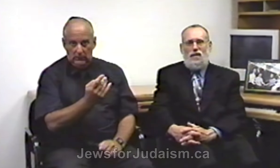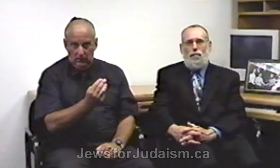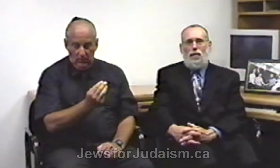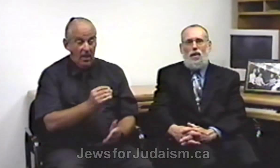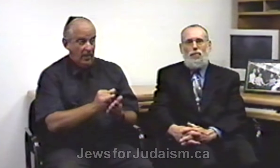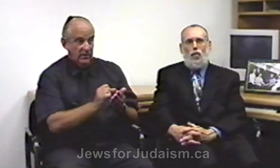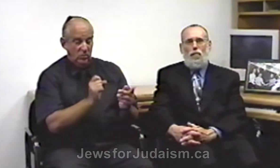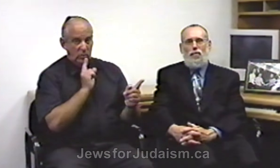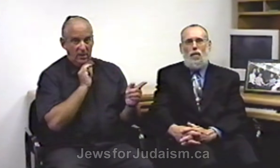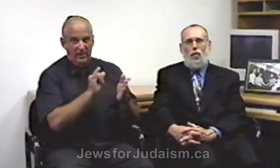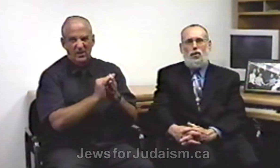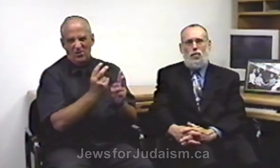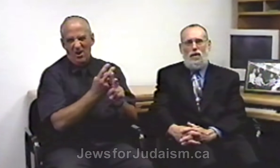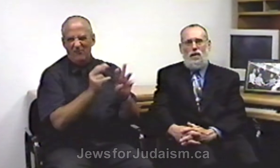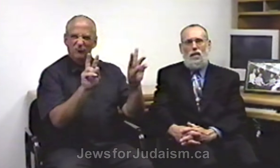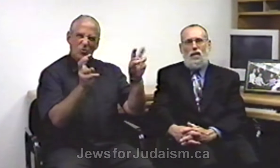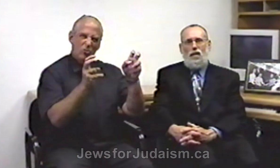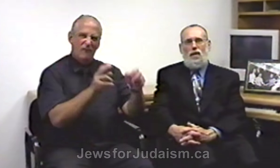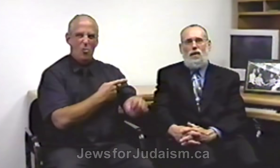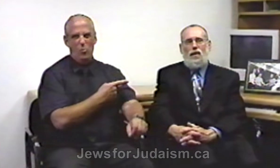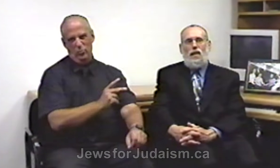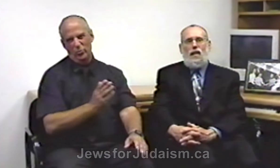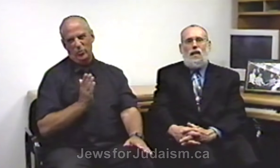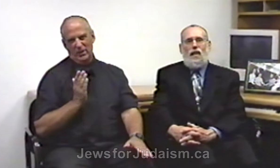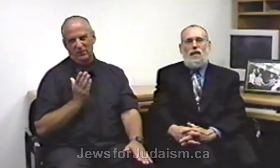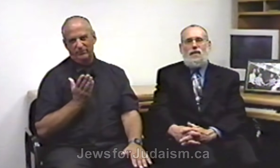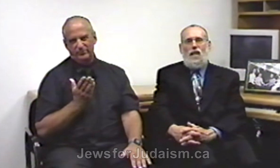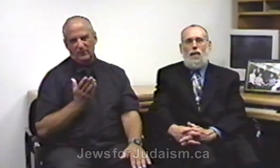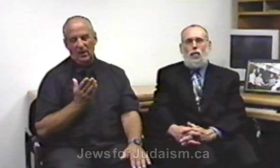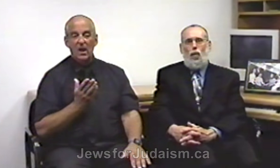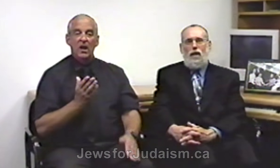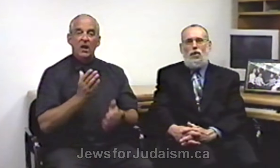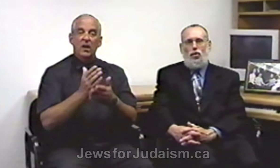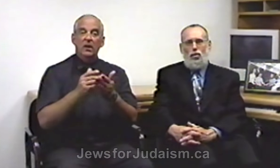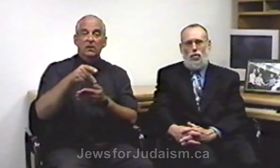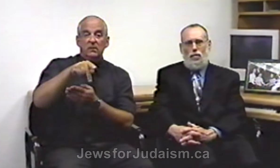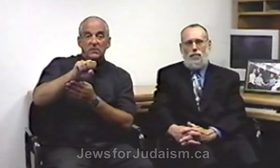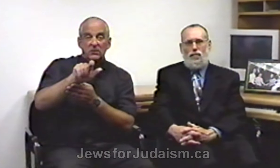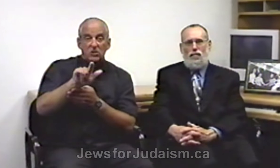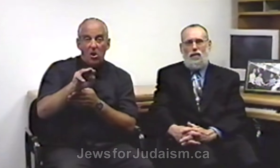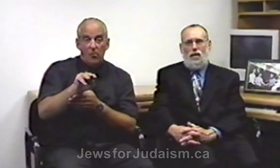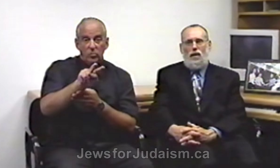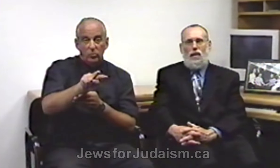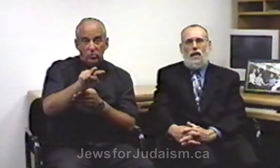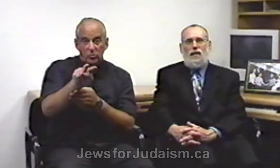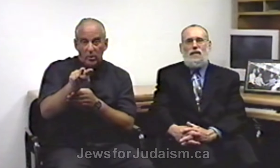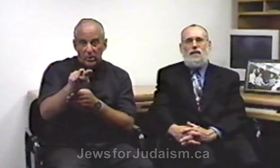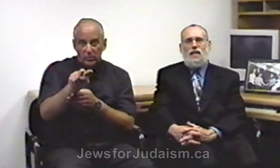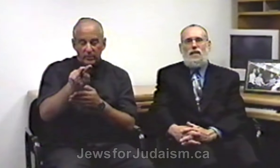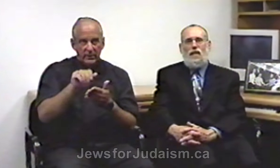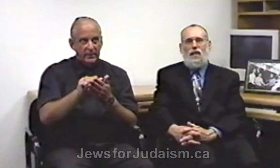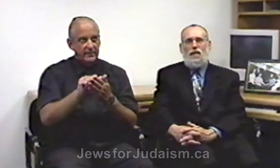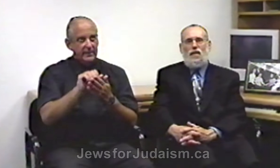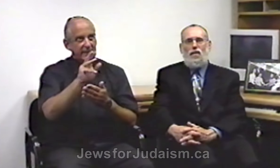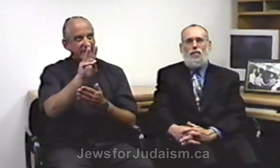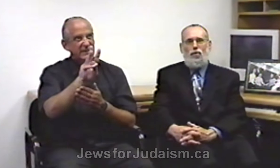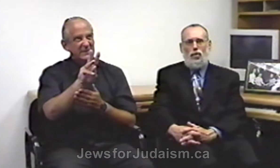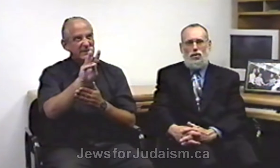is simply a form of poetry. In Psalm 22 in the 16th verse